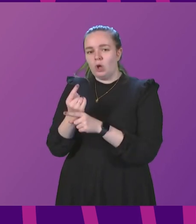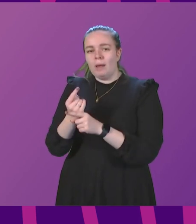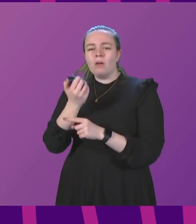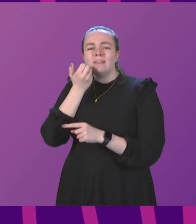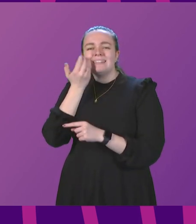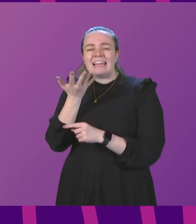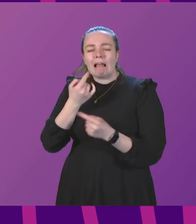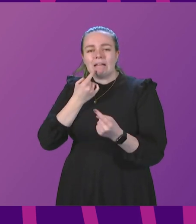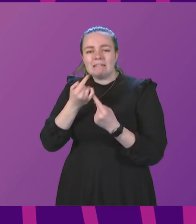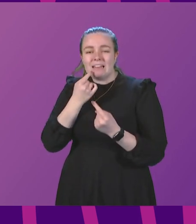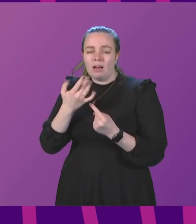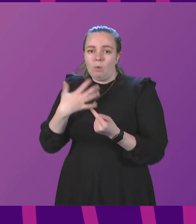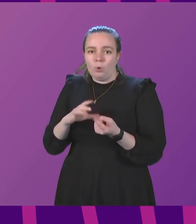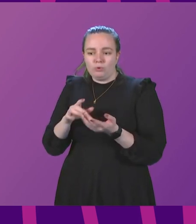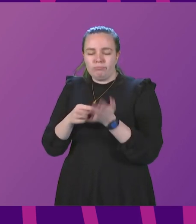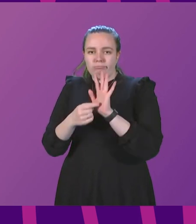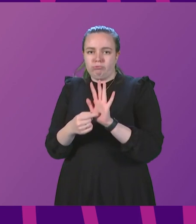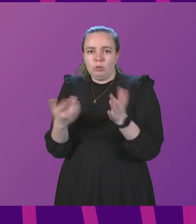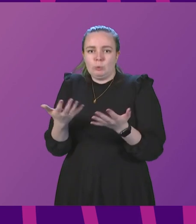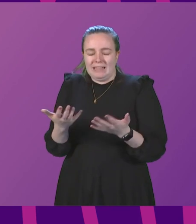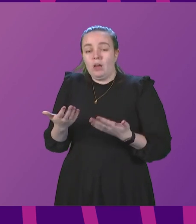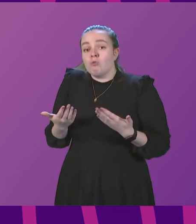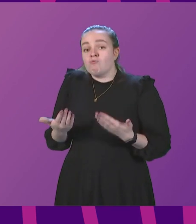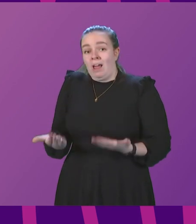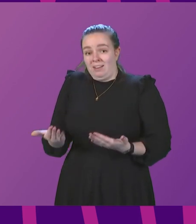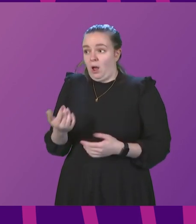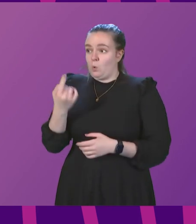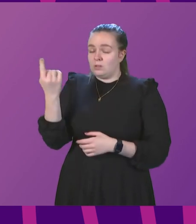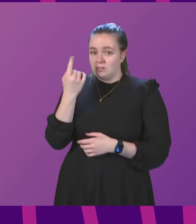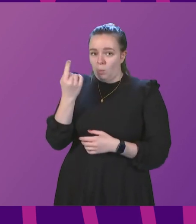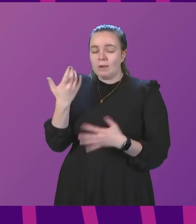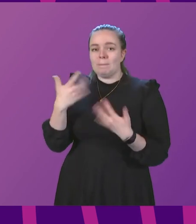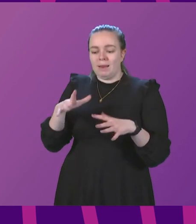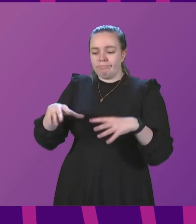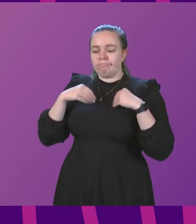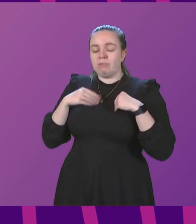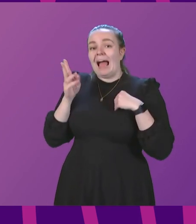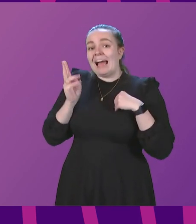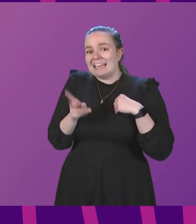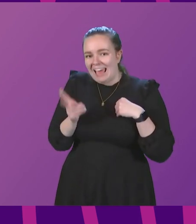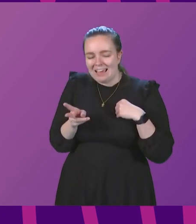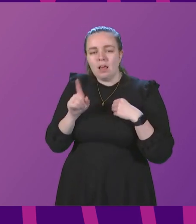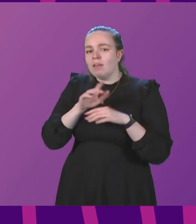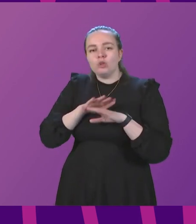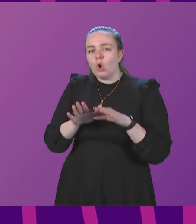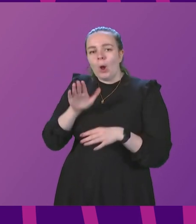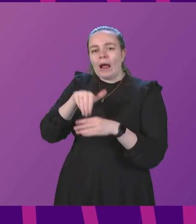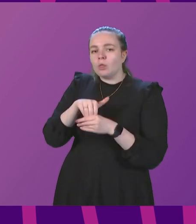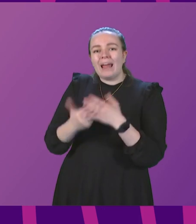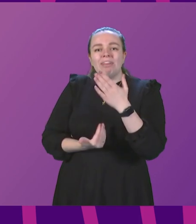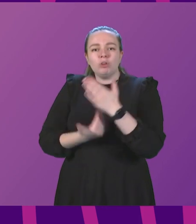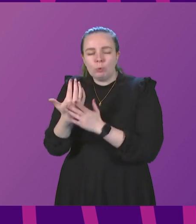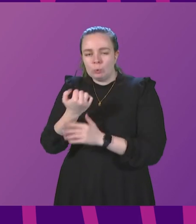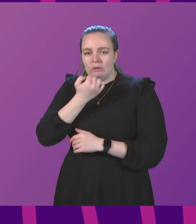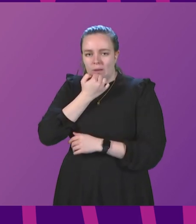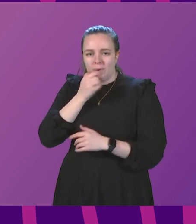data that I want to highlight today. Right now, someone who is reinfected with COVID doesn't count as a new case in the